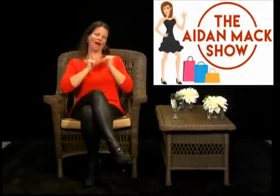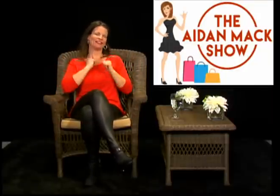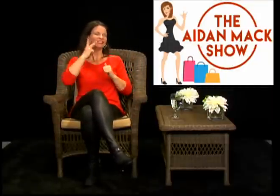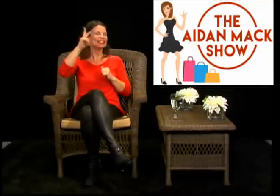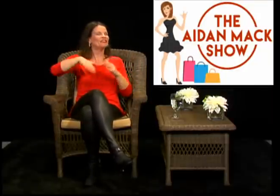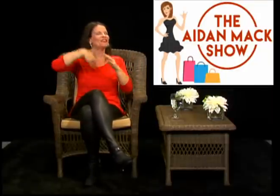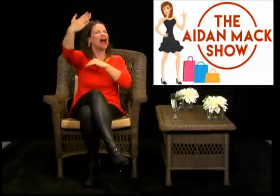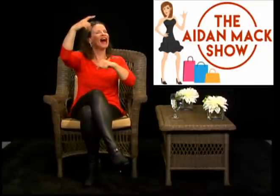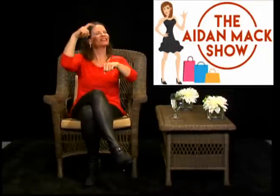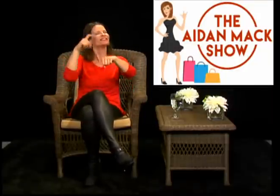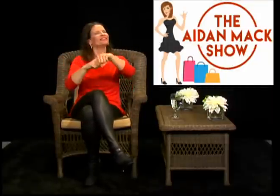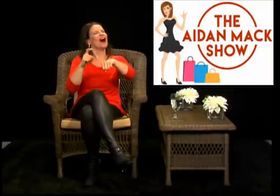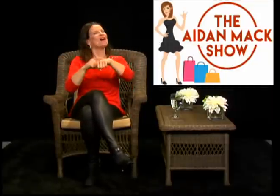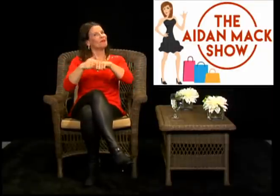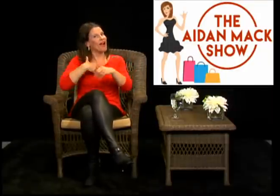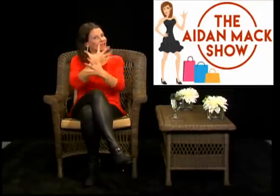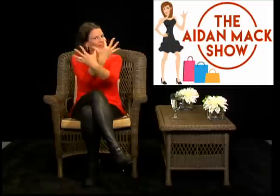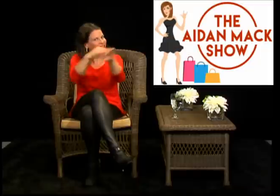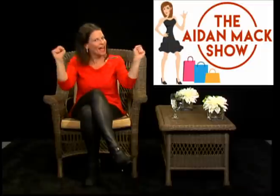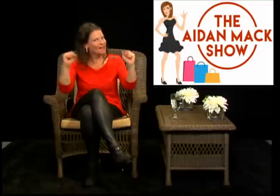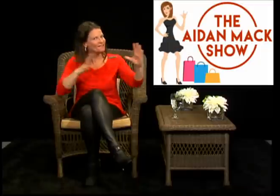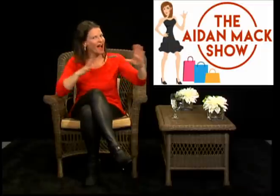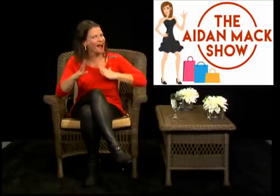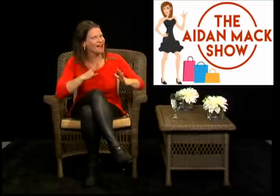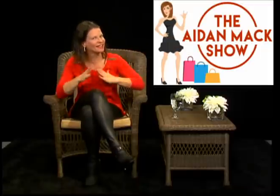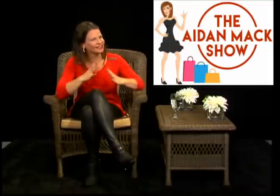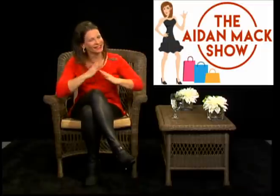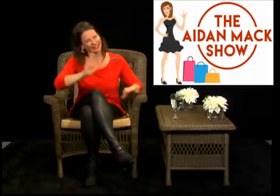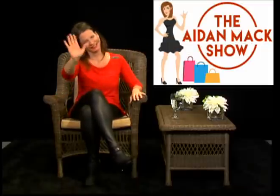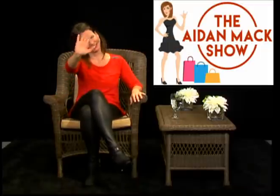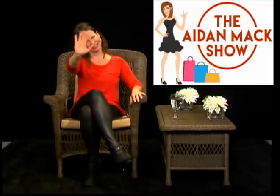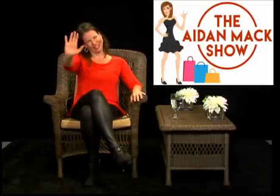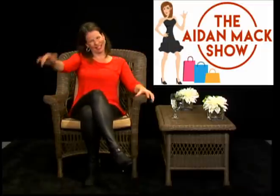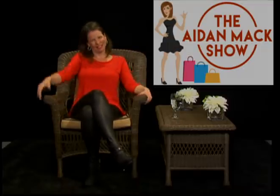well thanks so much for watching my show and we'll see you next time